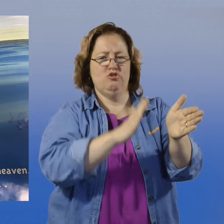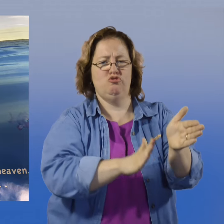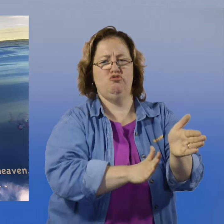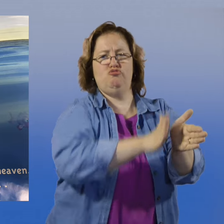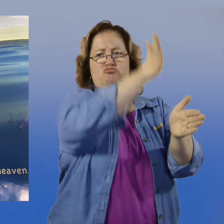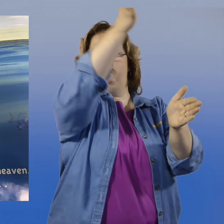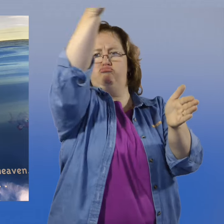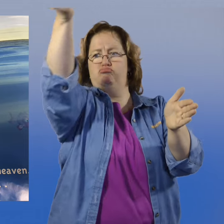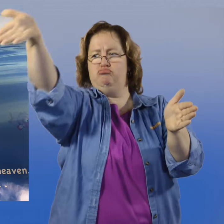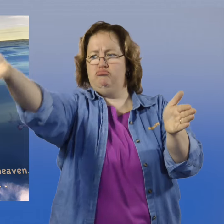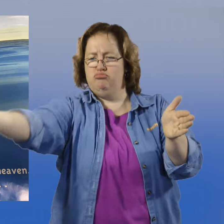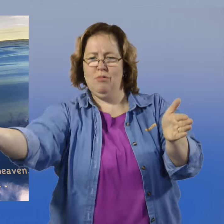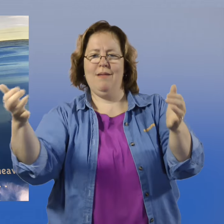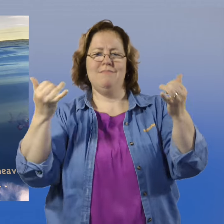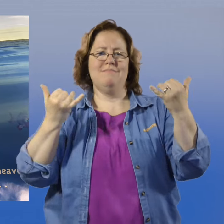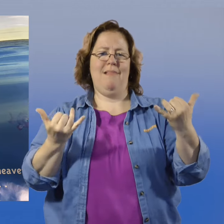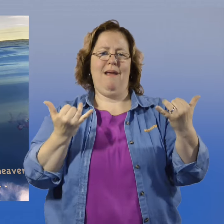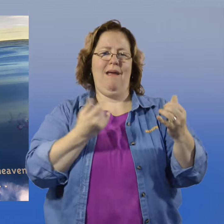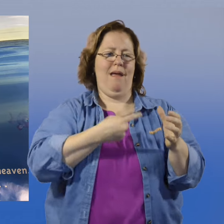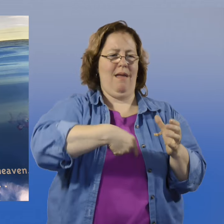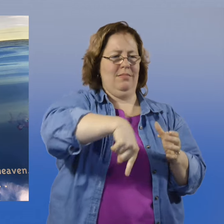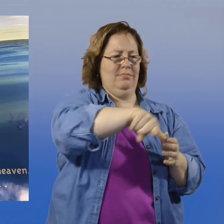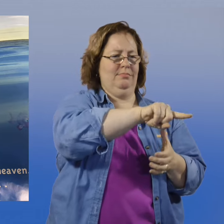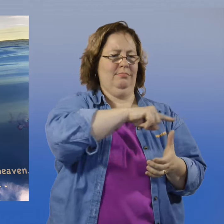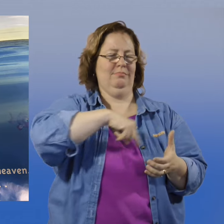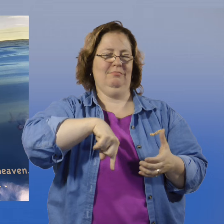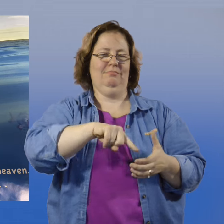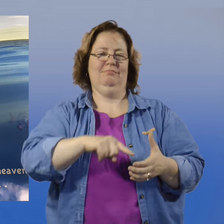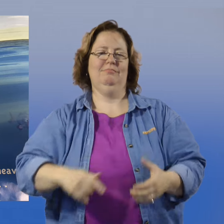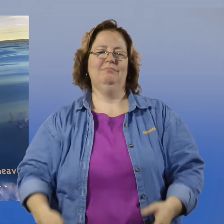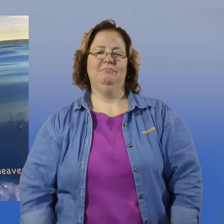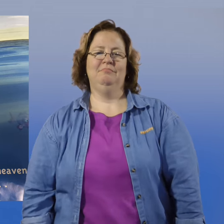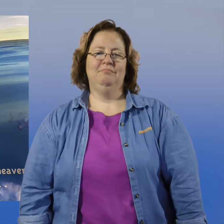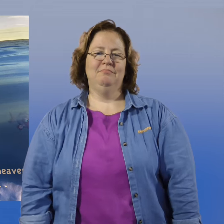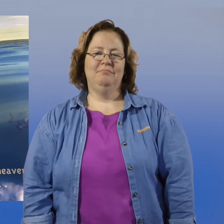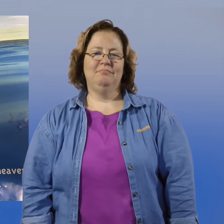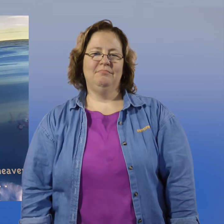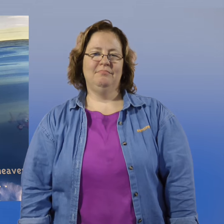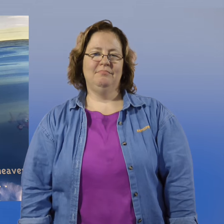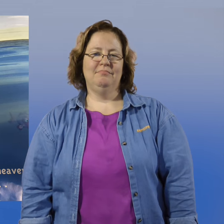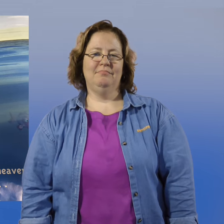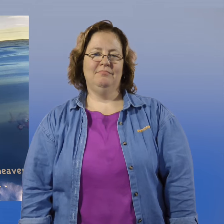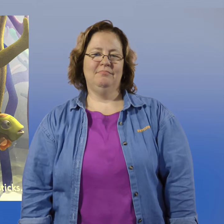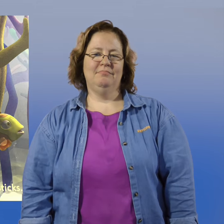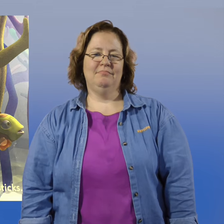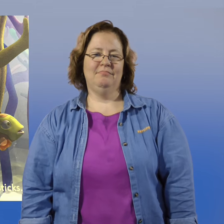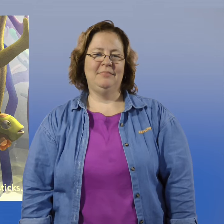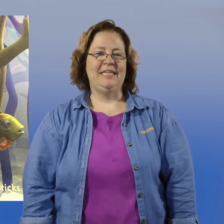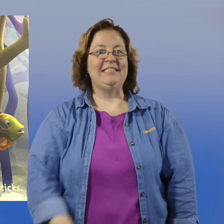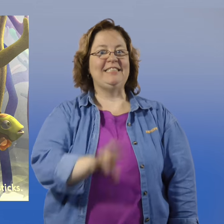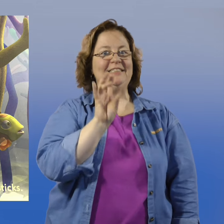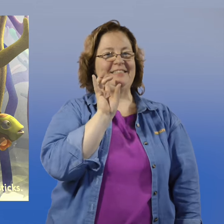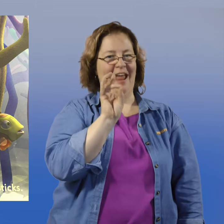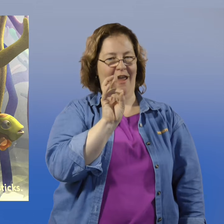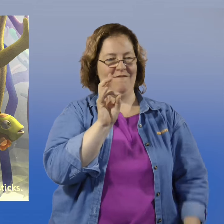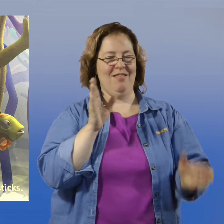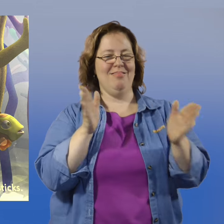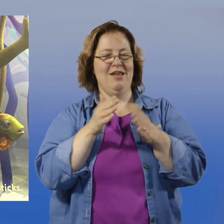One jumps up and now there are seven